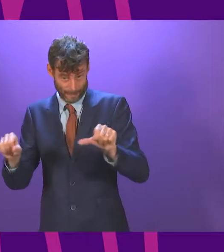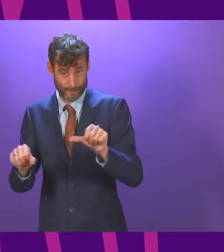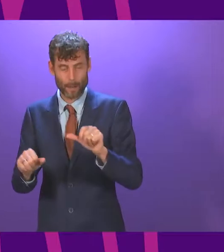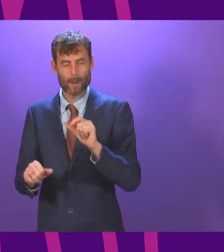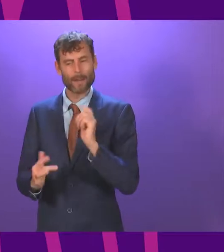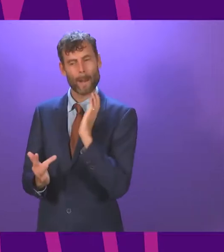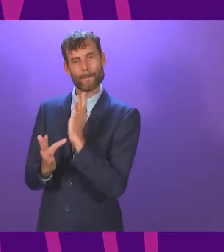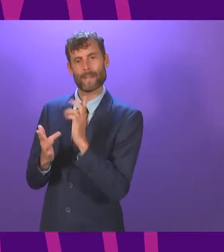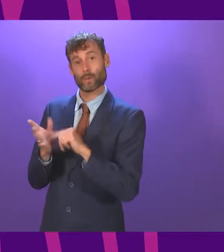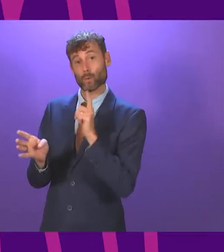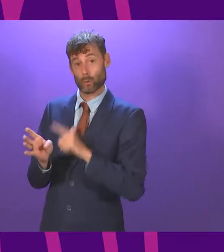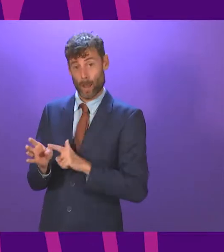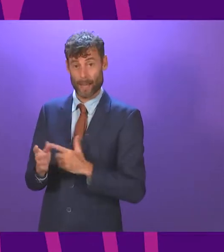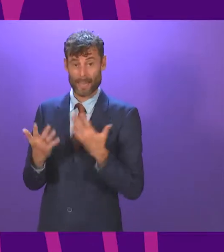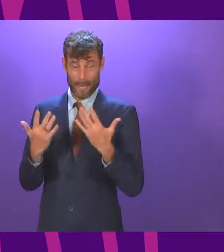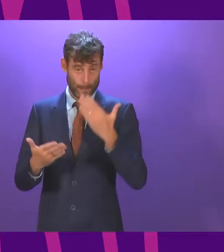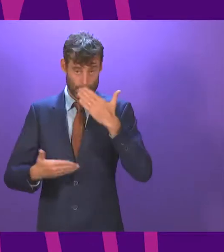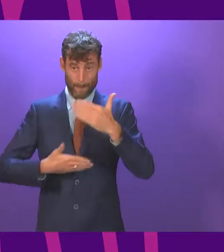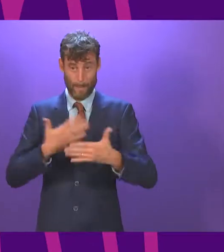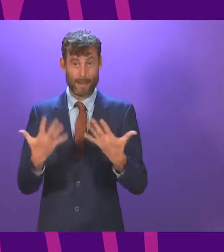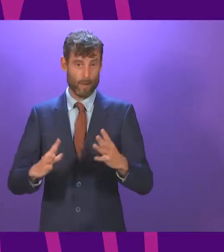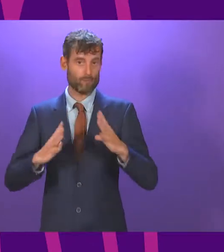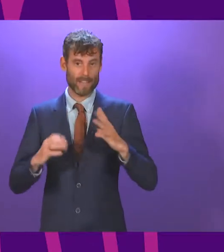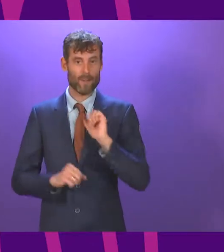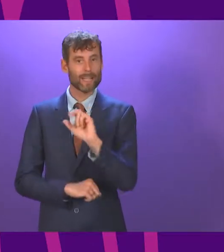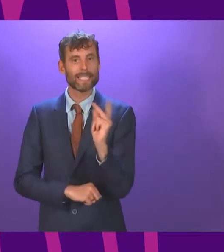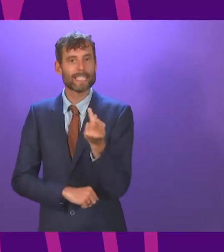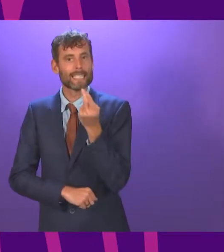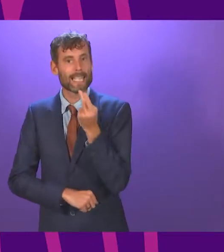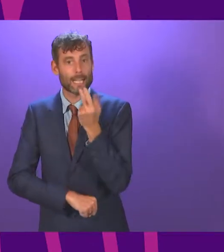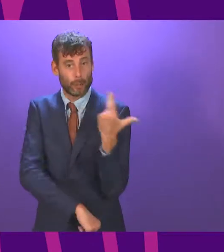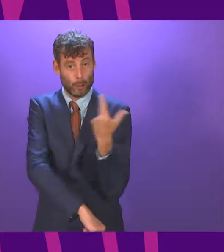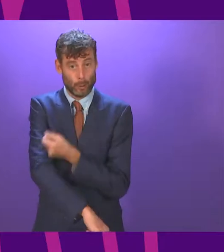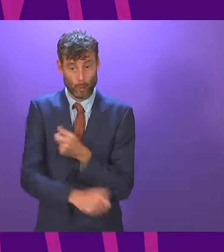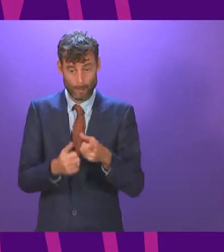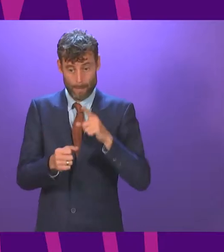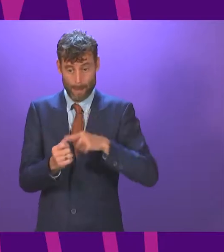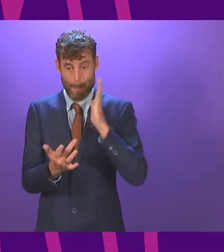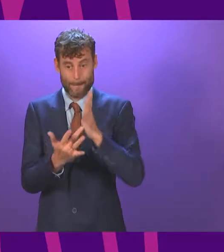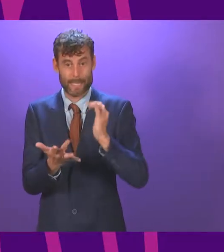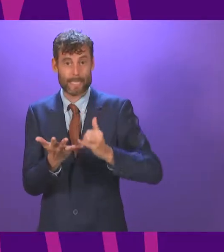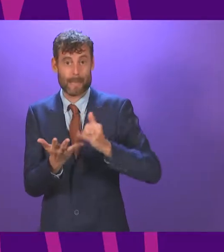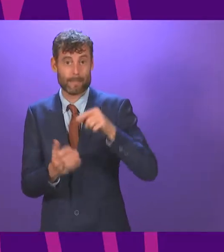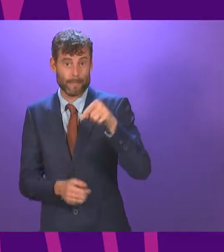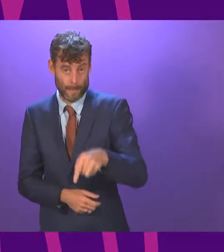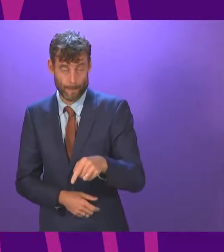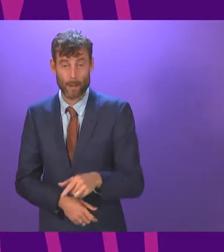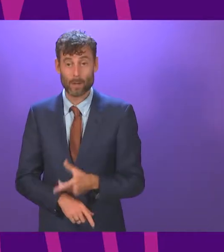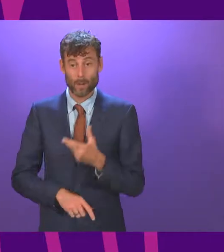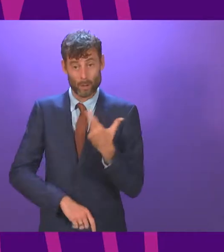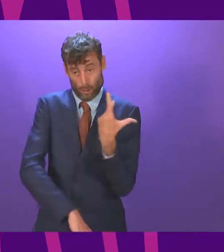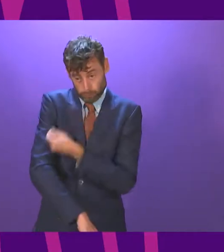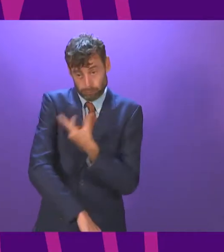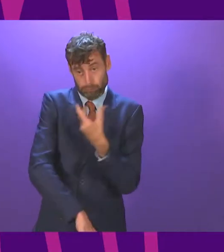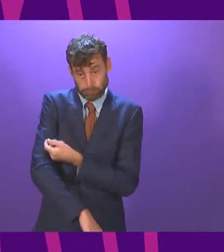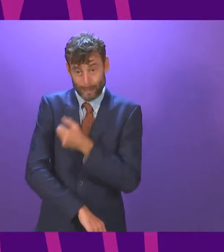-July, being well on track to offer second doses to all adults by mid-September and having begun vaccinating 16